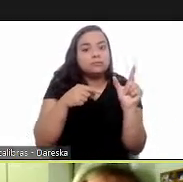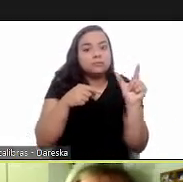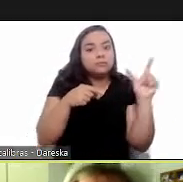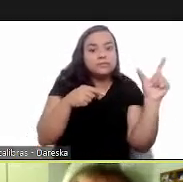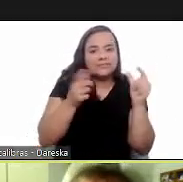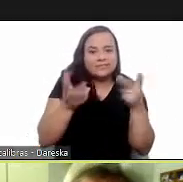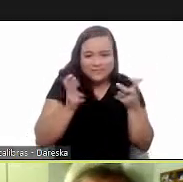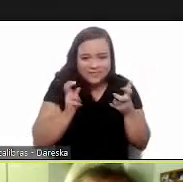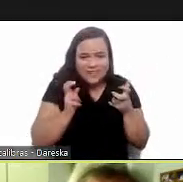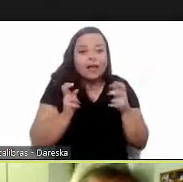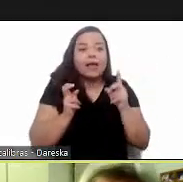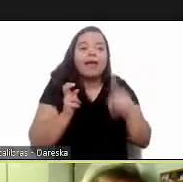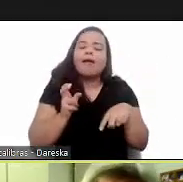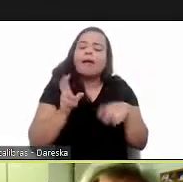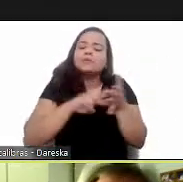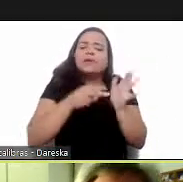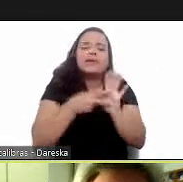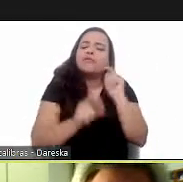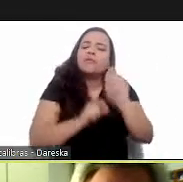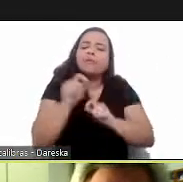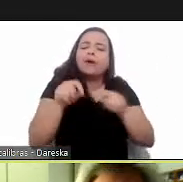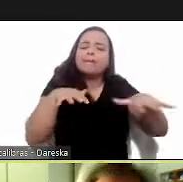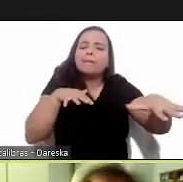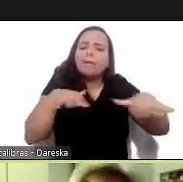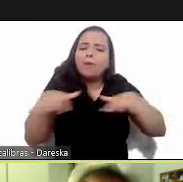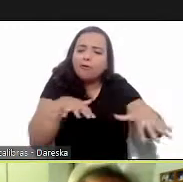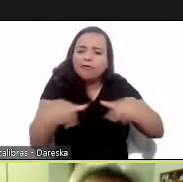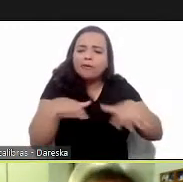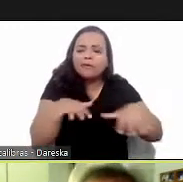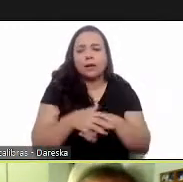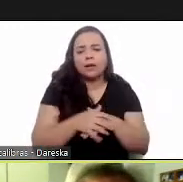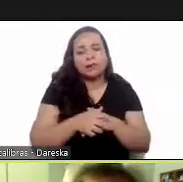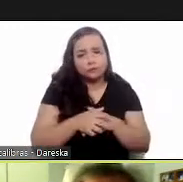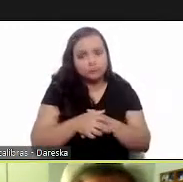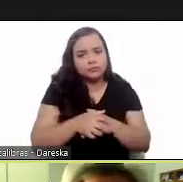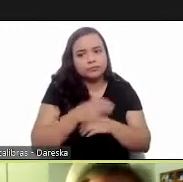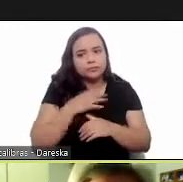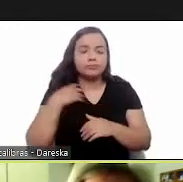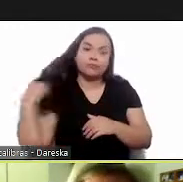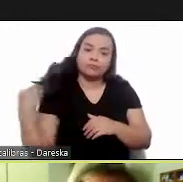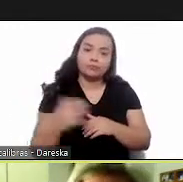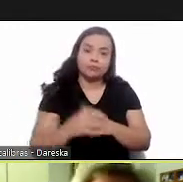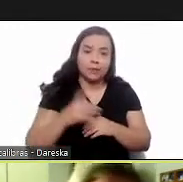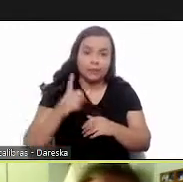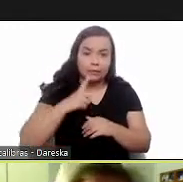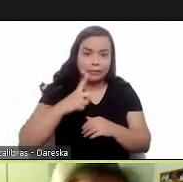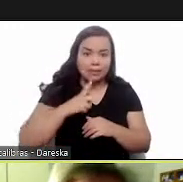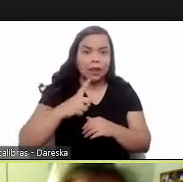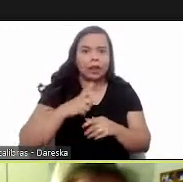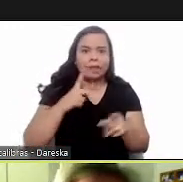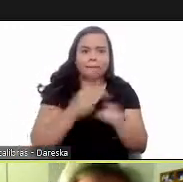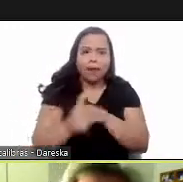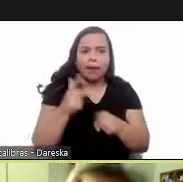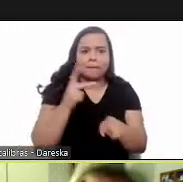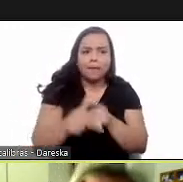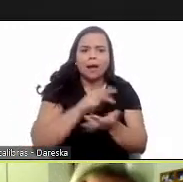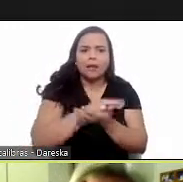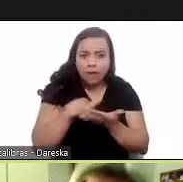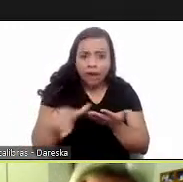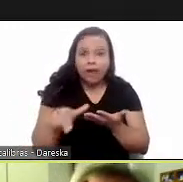arrows mean the movement means the movement with conquests